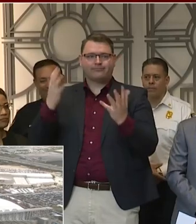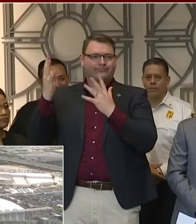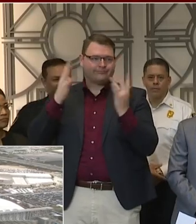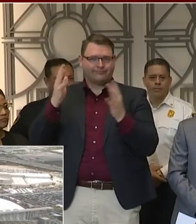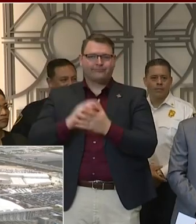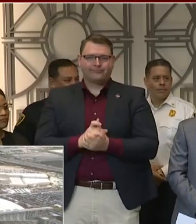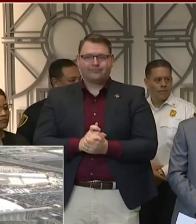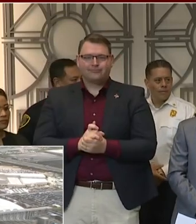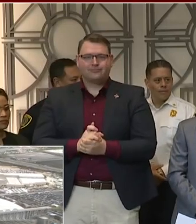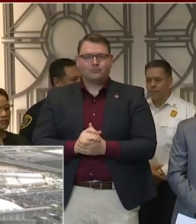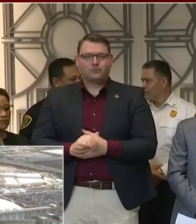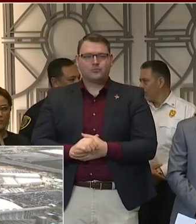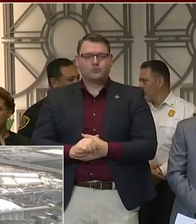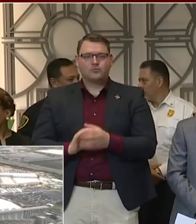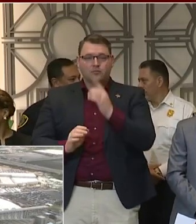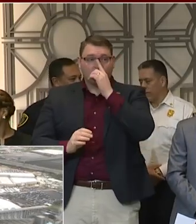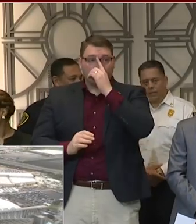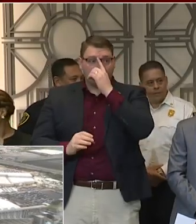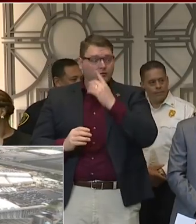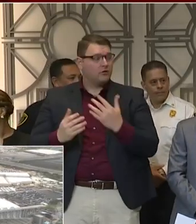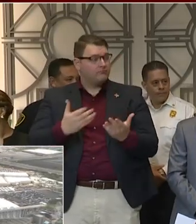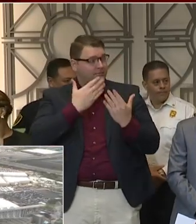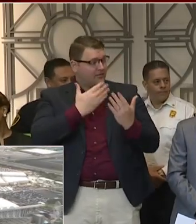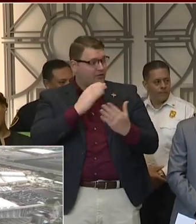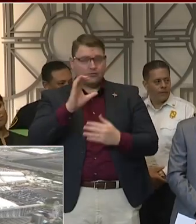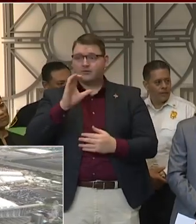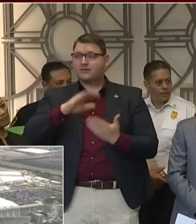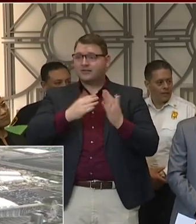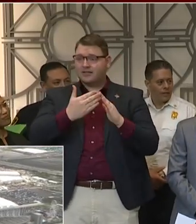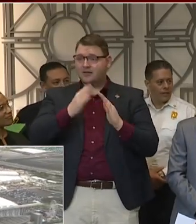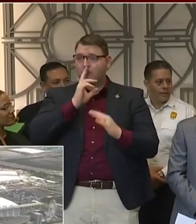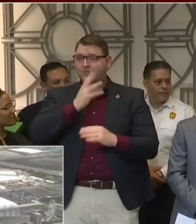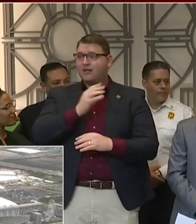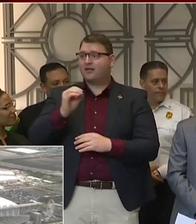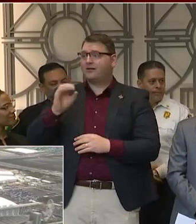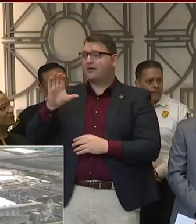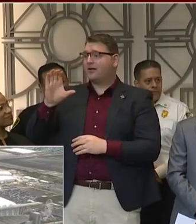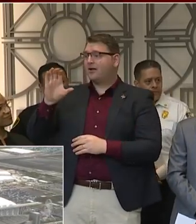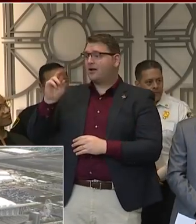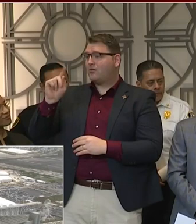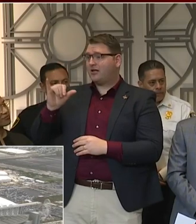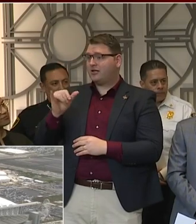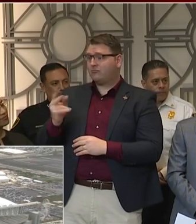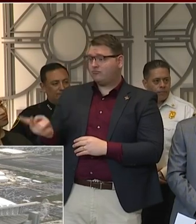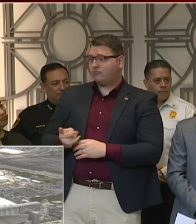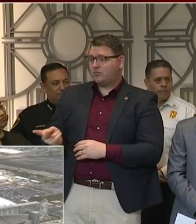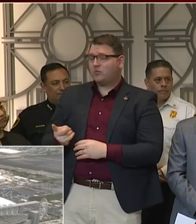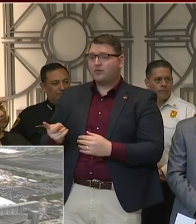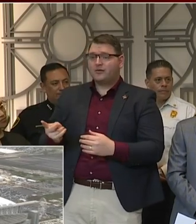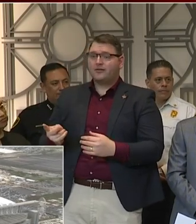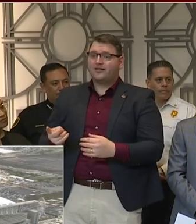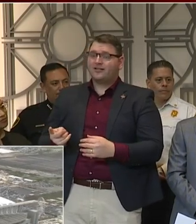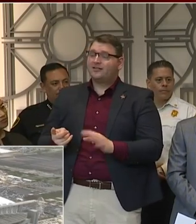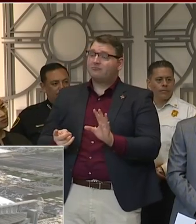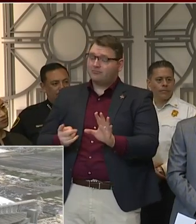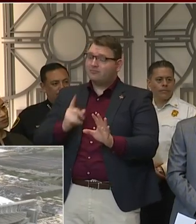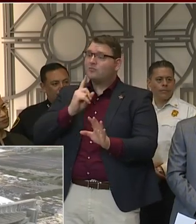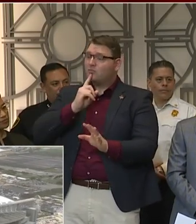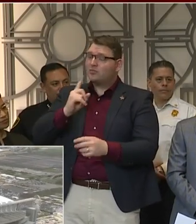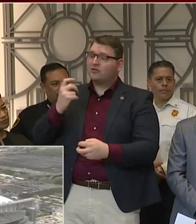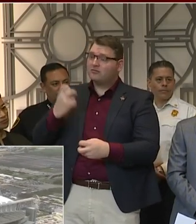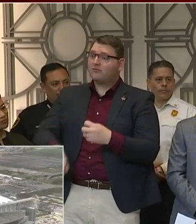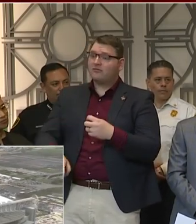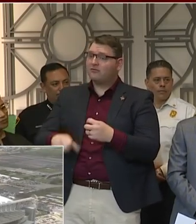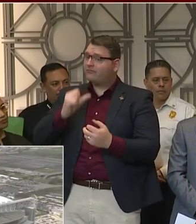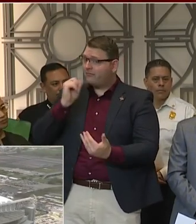And so we thank the city and the county for their support in this. As hard as this is to do, it is the right thing to do.